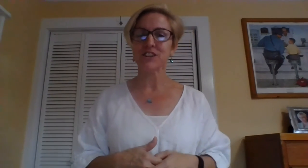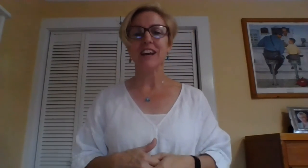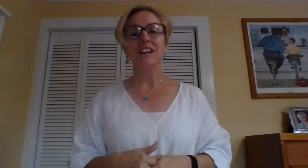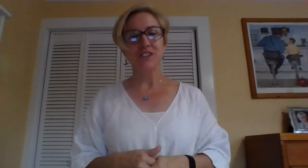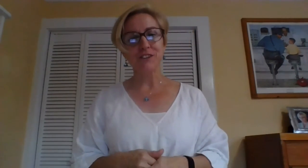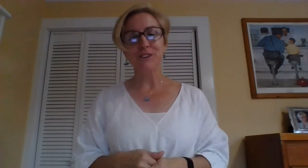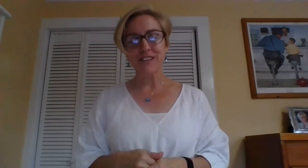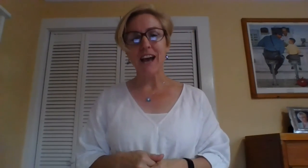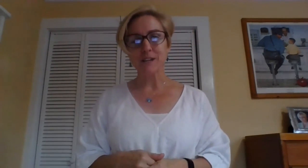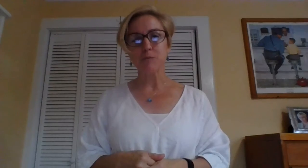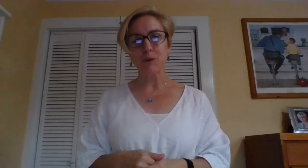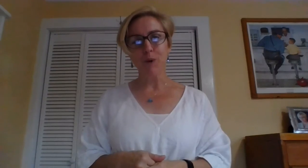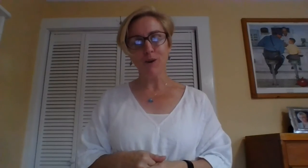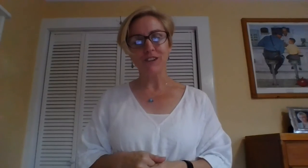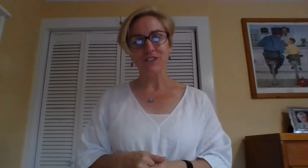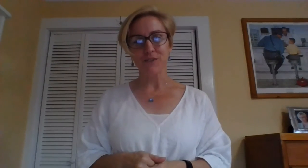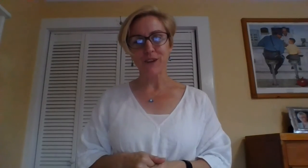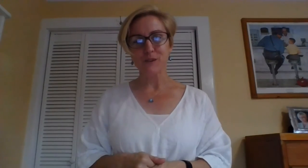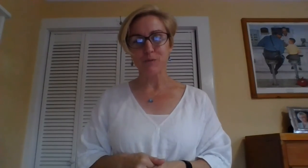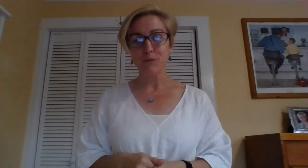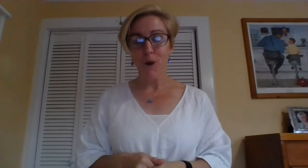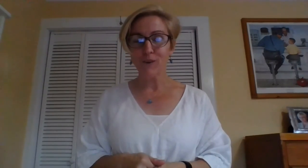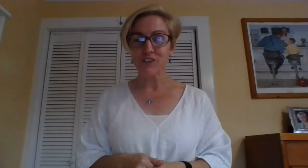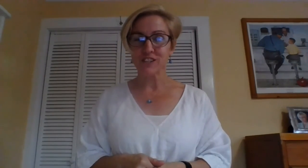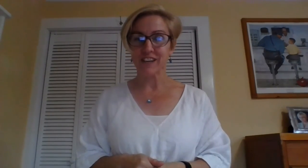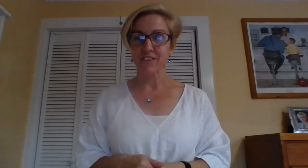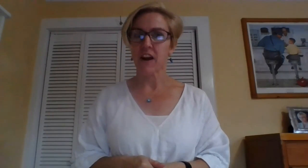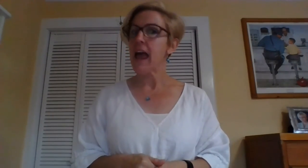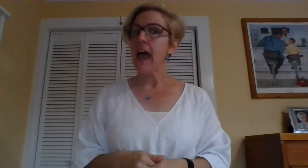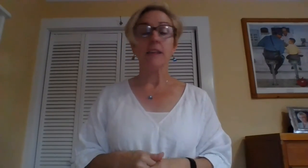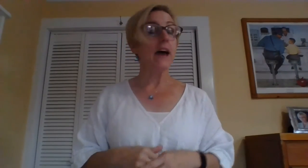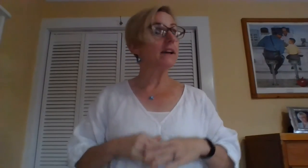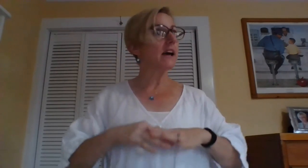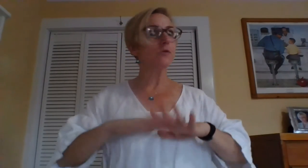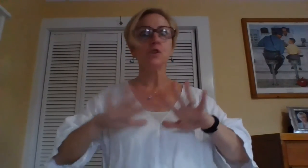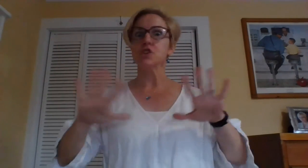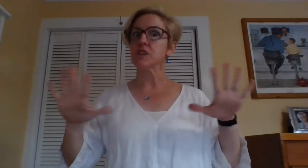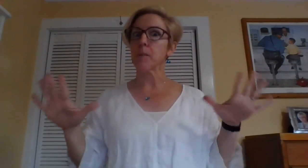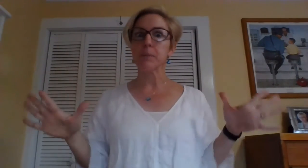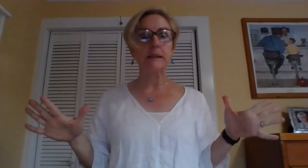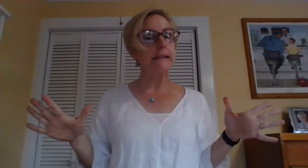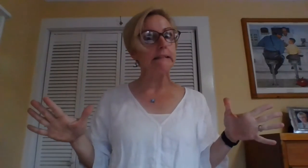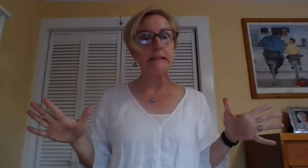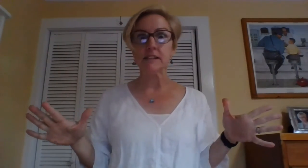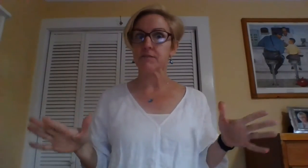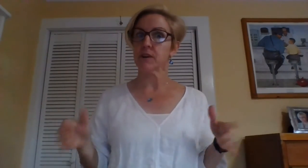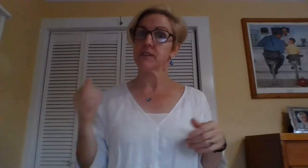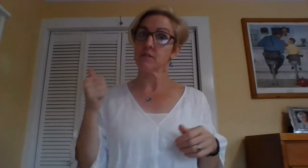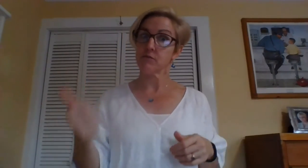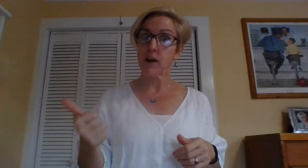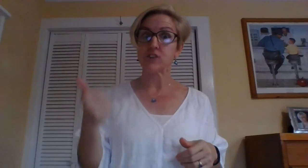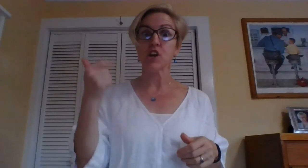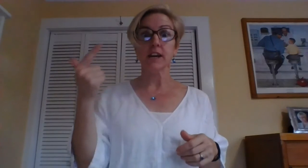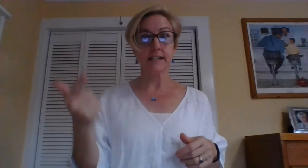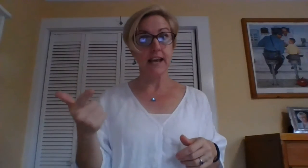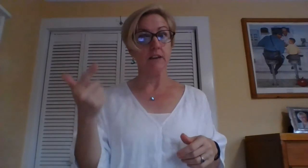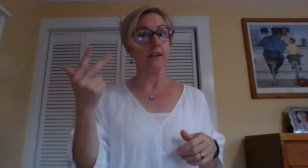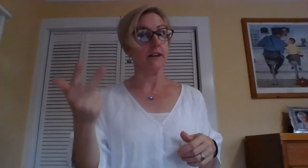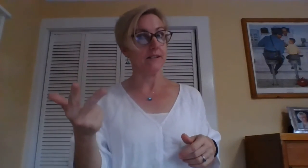she learned how to speak Polish so they could speak Polish together. And that language is completely different than French, Italian, and